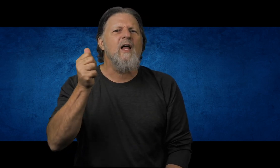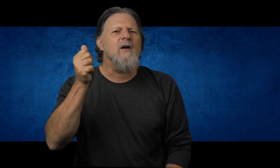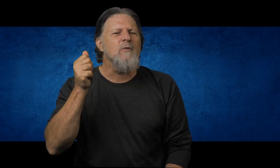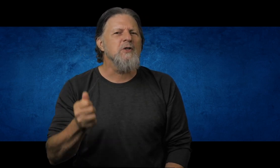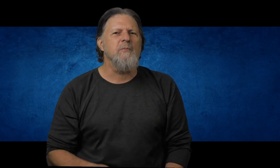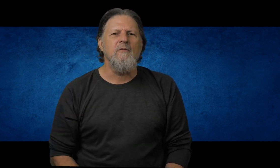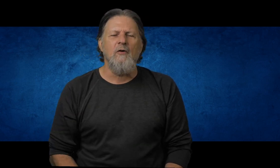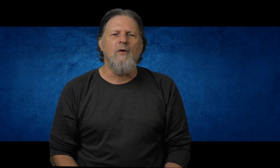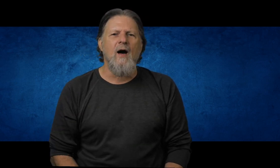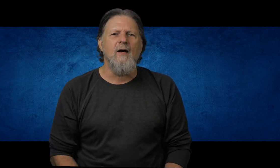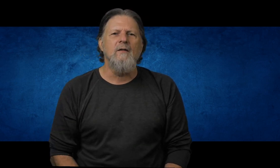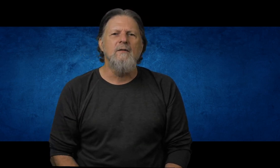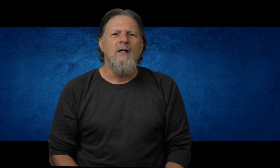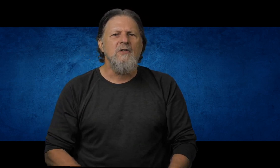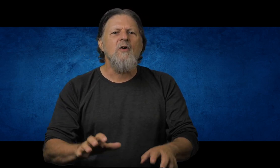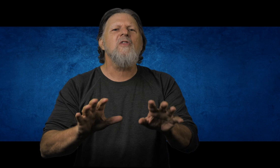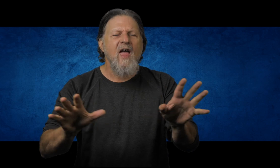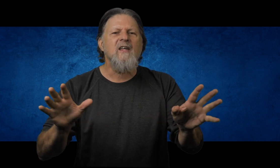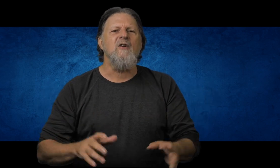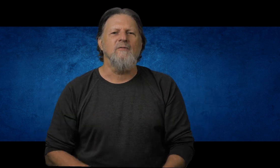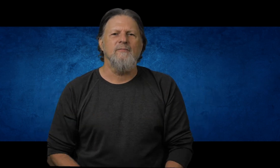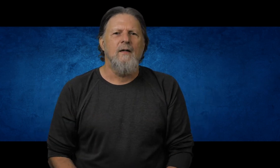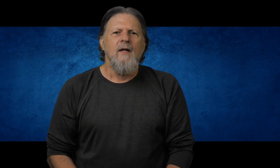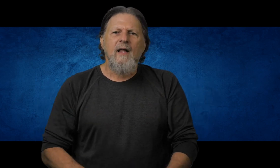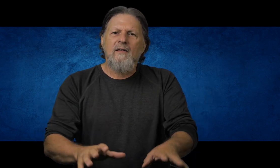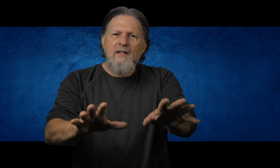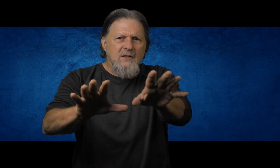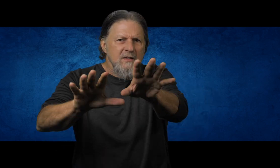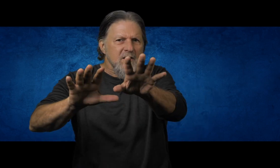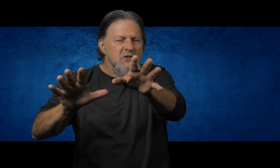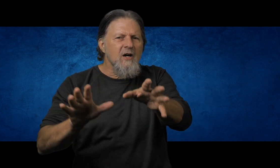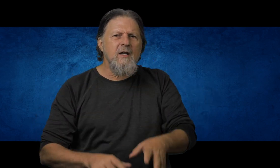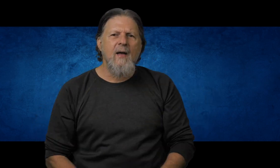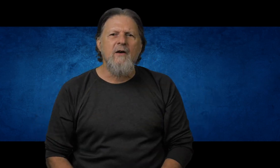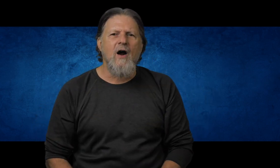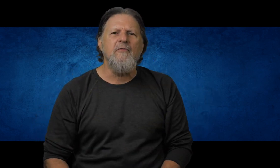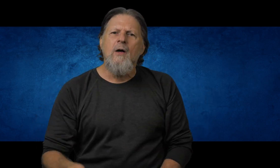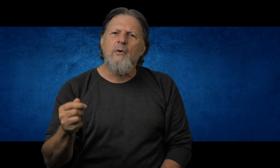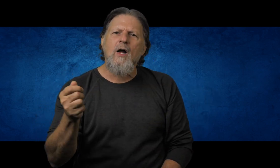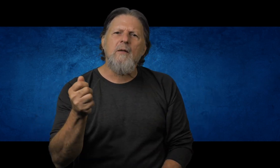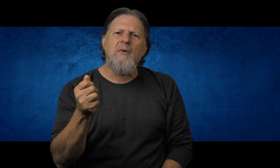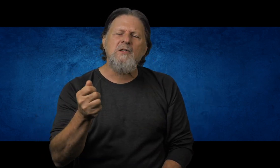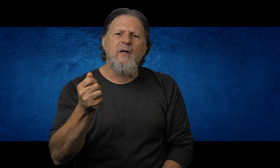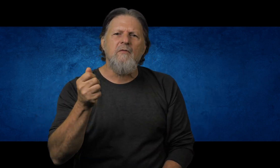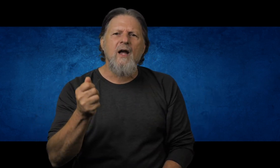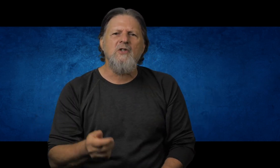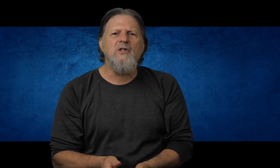like worshiping for a while. So thank you. Now listen to Charity Bancroft put on the breastplate of righteousness